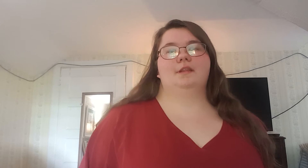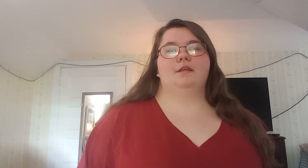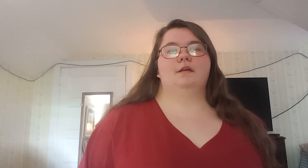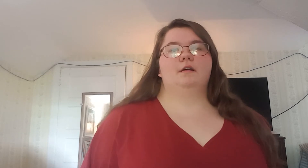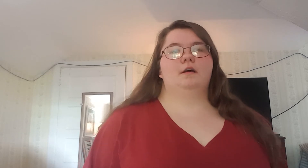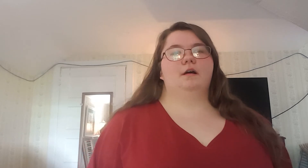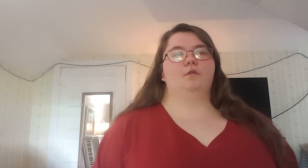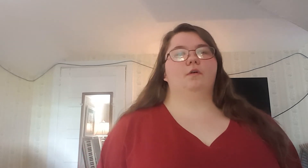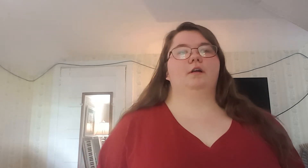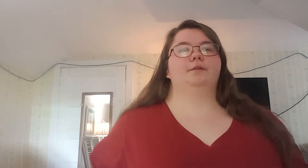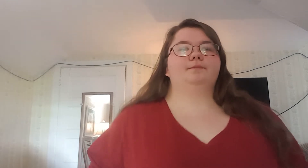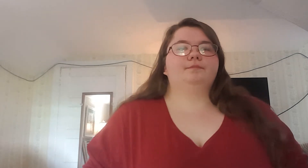Or,